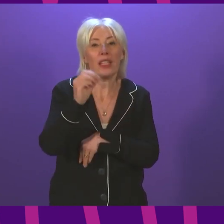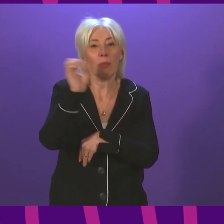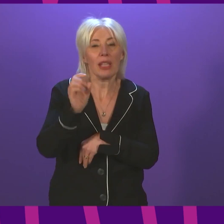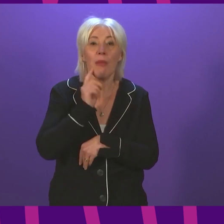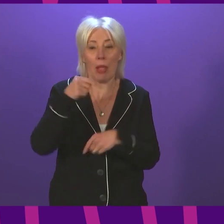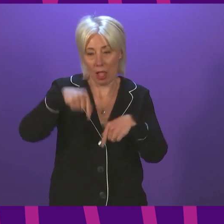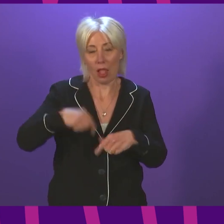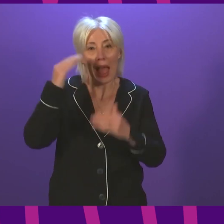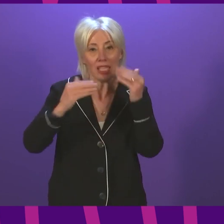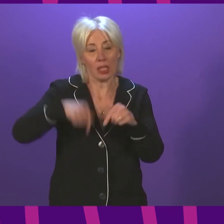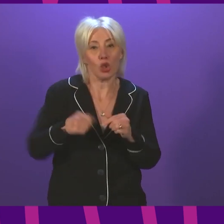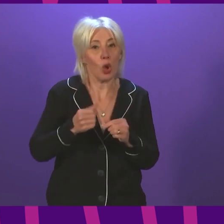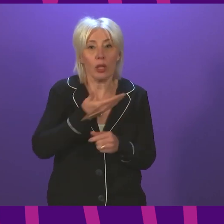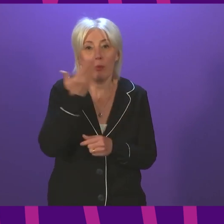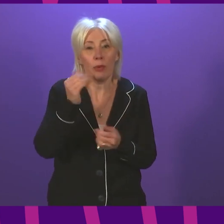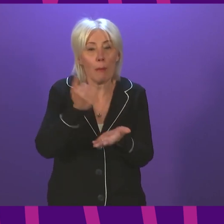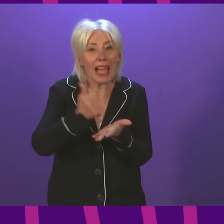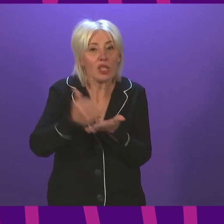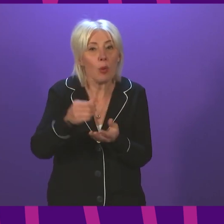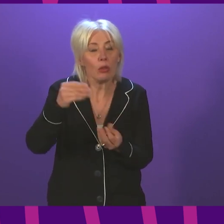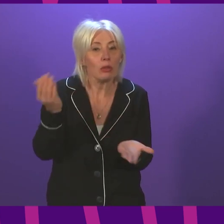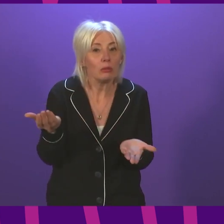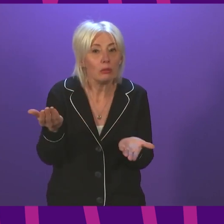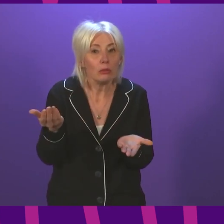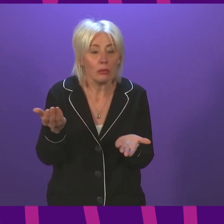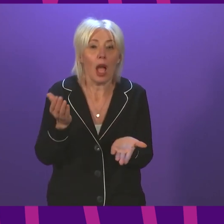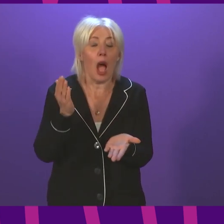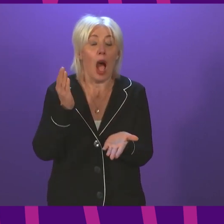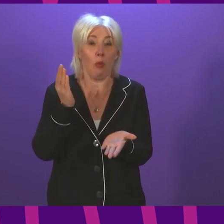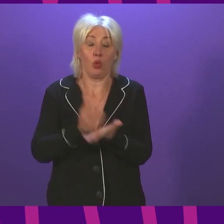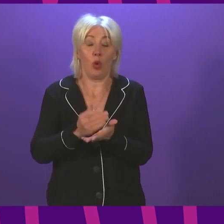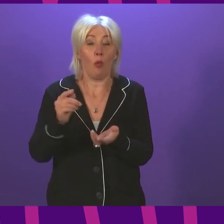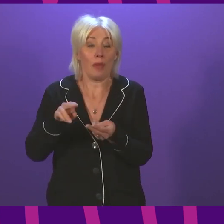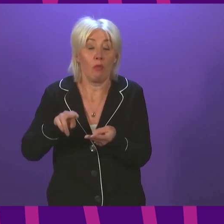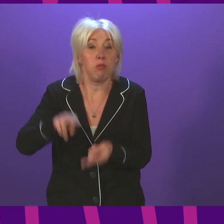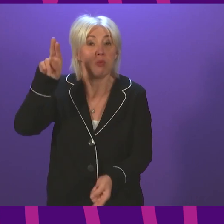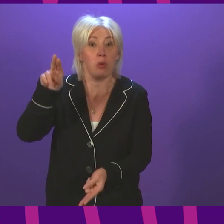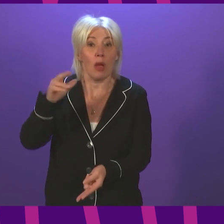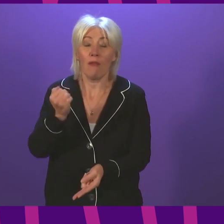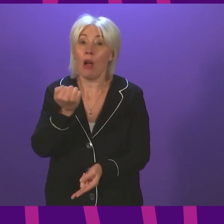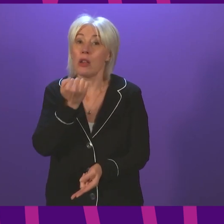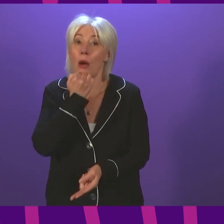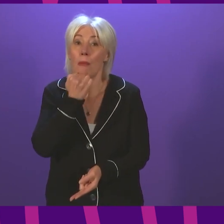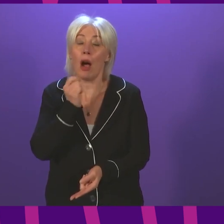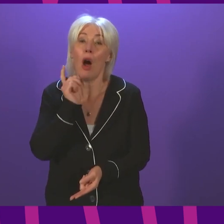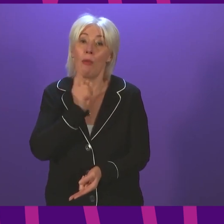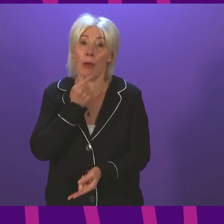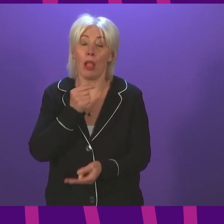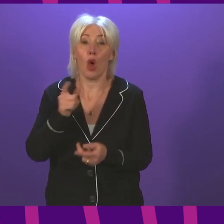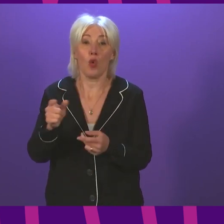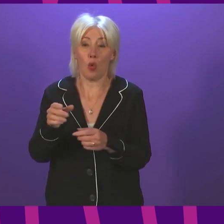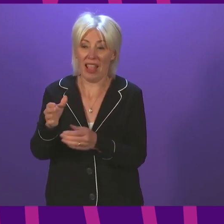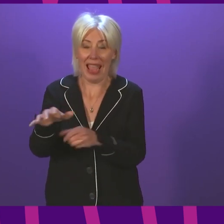a passport and that figure is likely to be higher in the very communities that have higher levels of vaccine hesitancy.